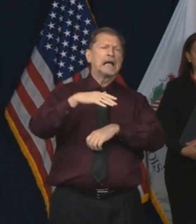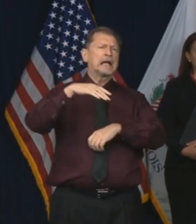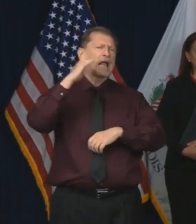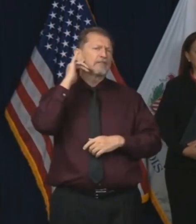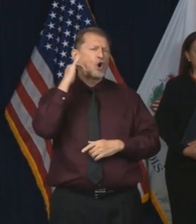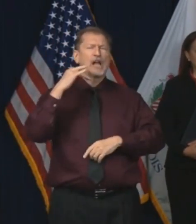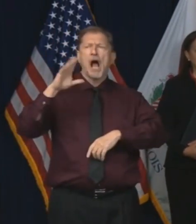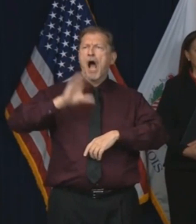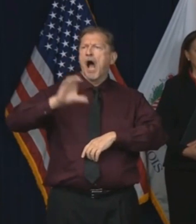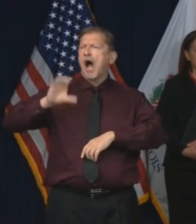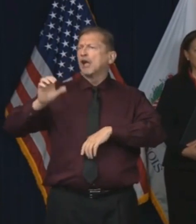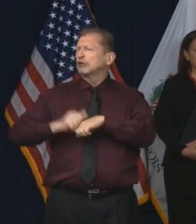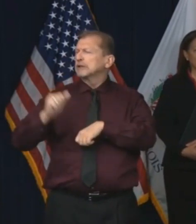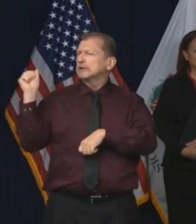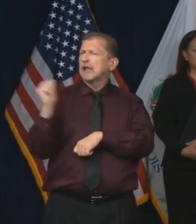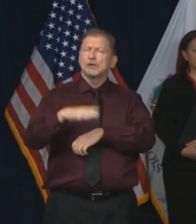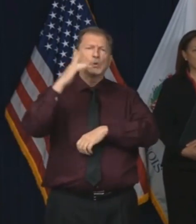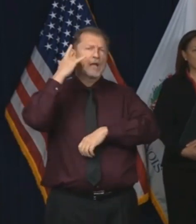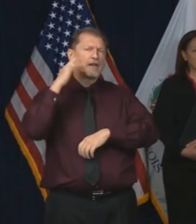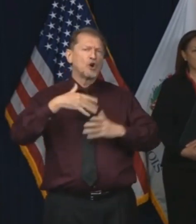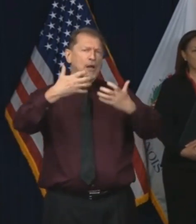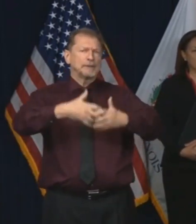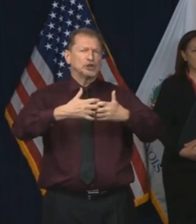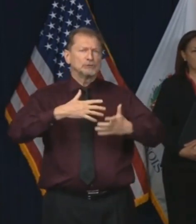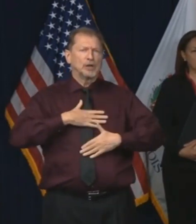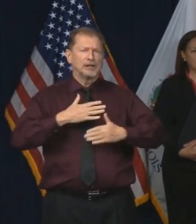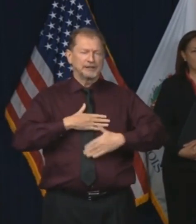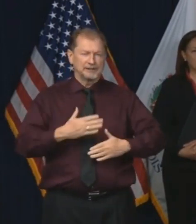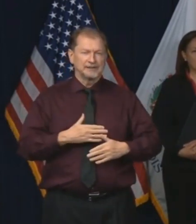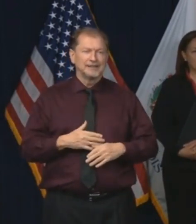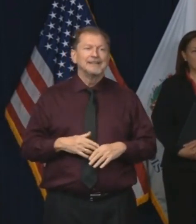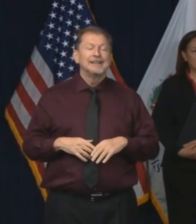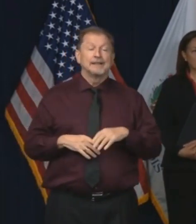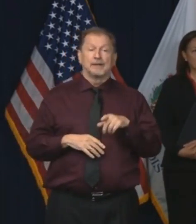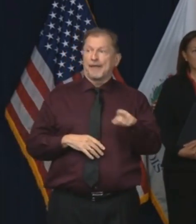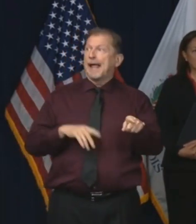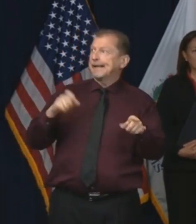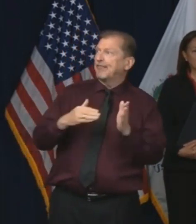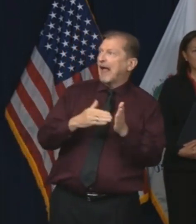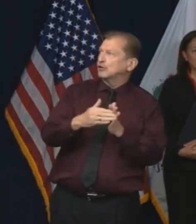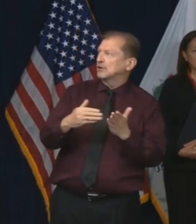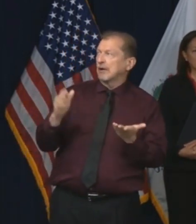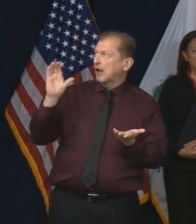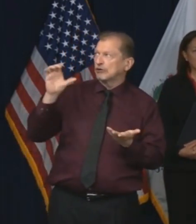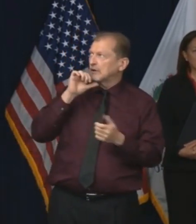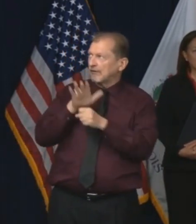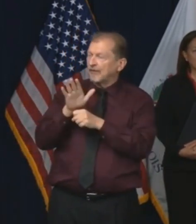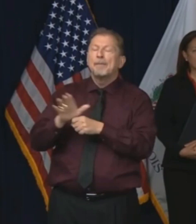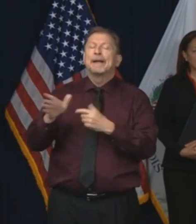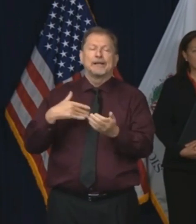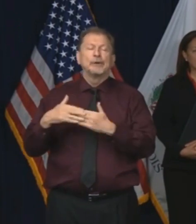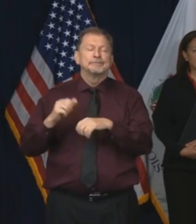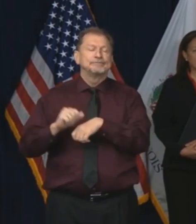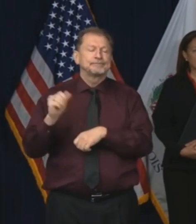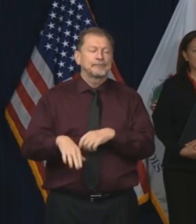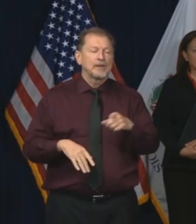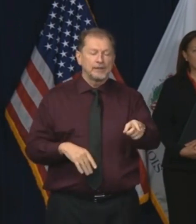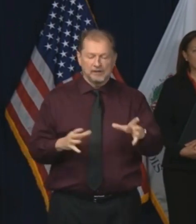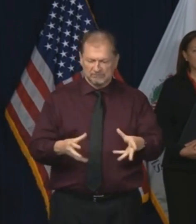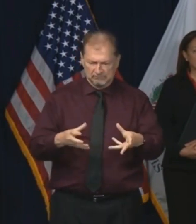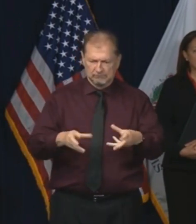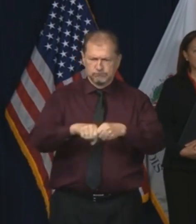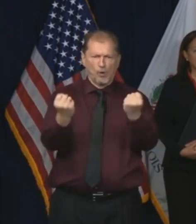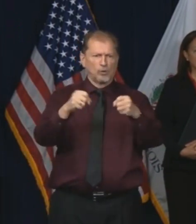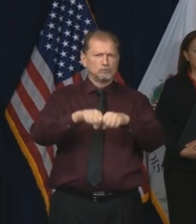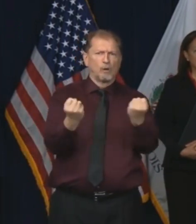hundreds of ventilators sent to California. By the way, they need thousands, and so do we. But they received hundreds. It turns out many of them